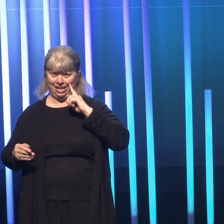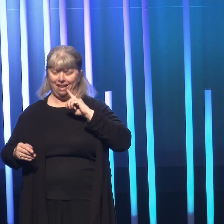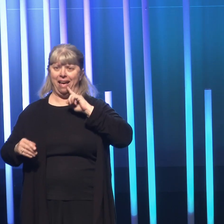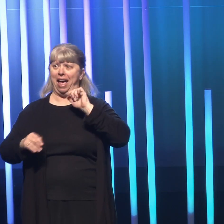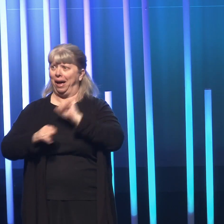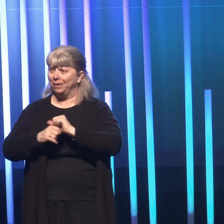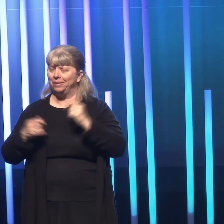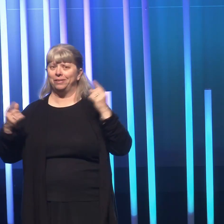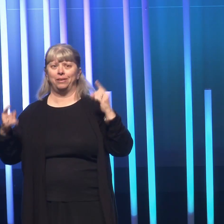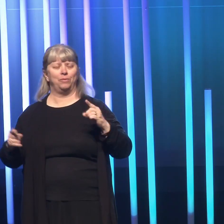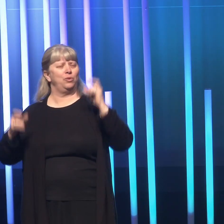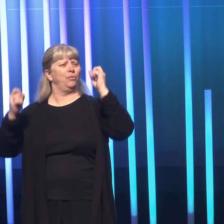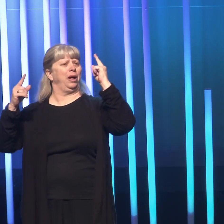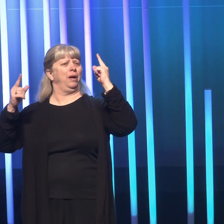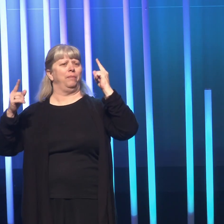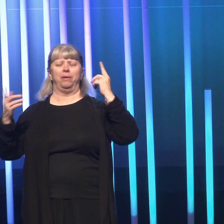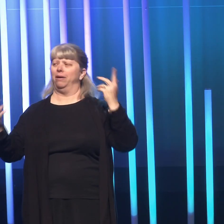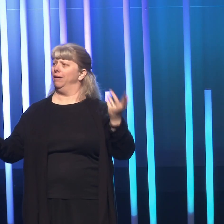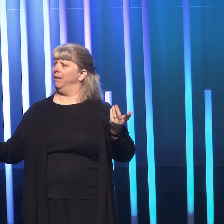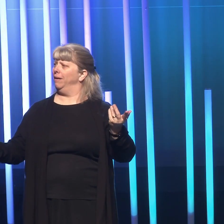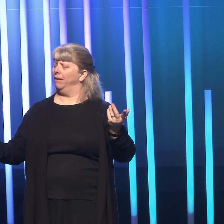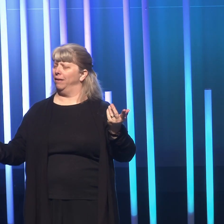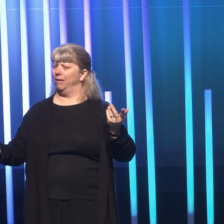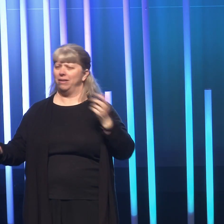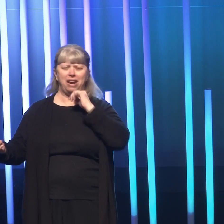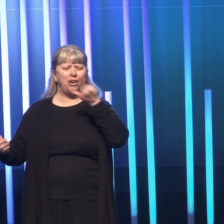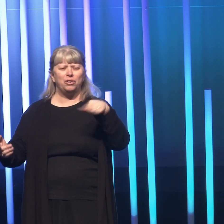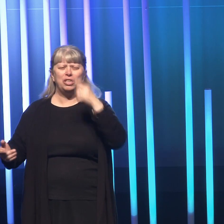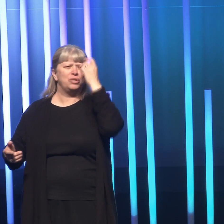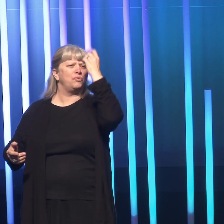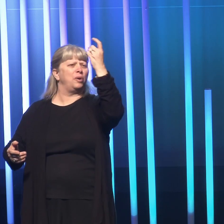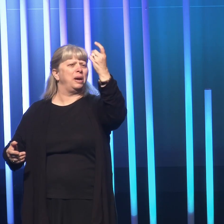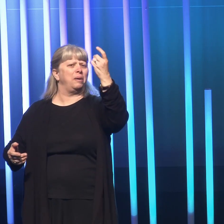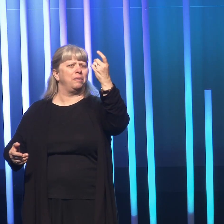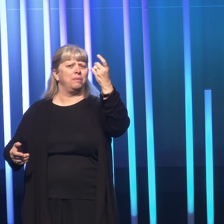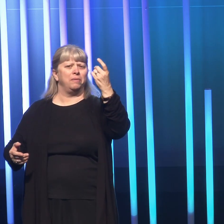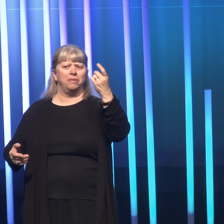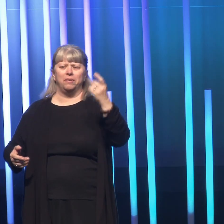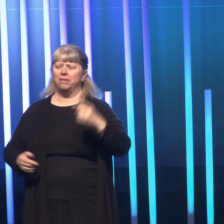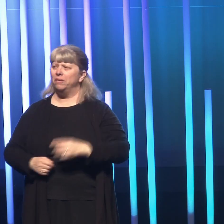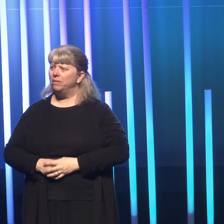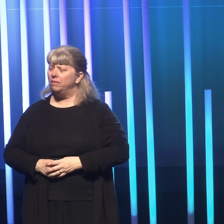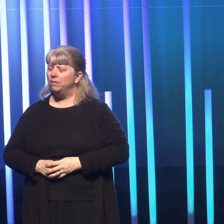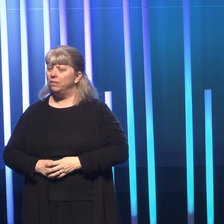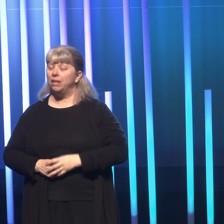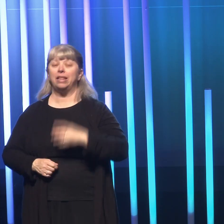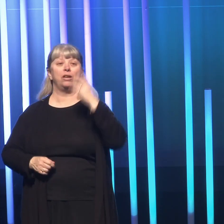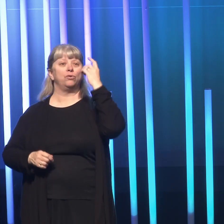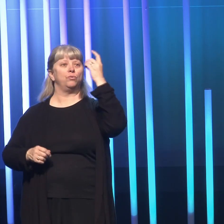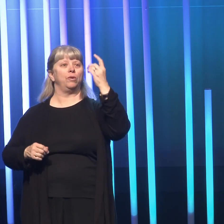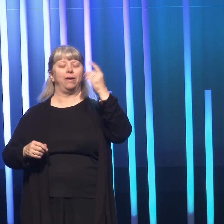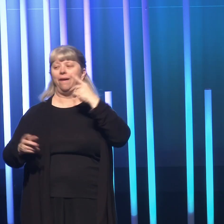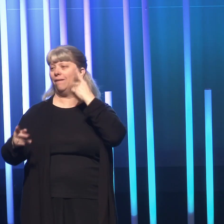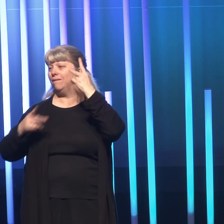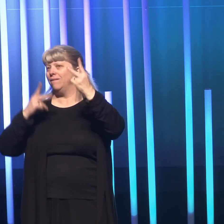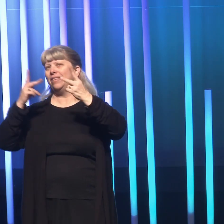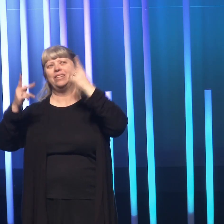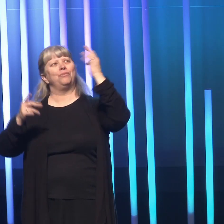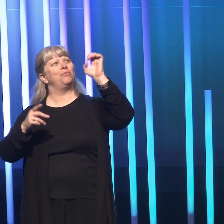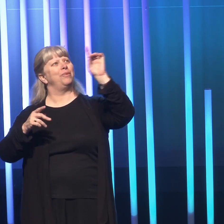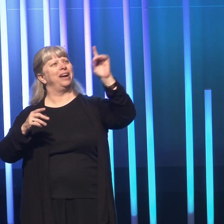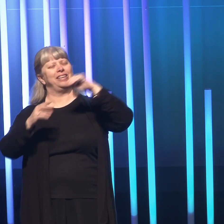happened. Like when you wake up and you're like, that wasn't just a dream. Well, in this dream, I visited Brad in heaven.